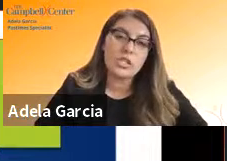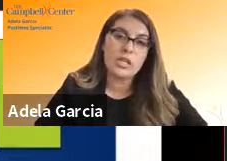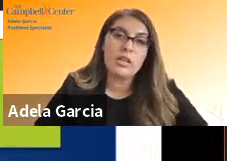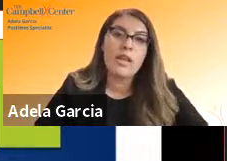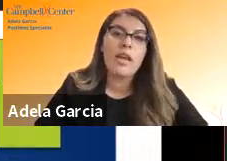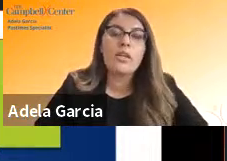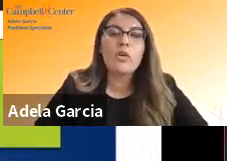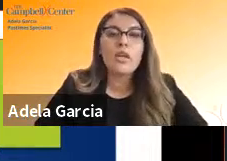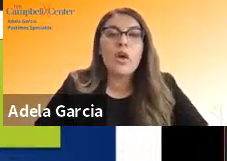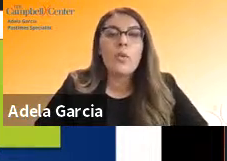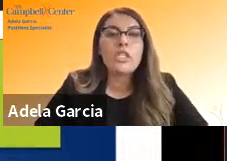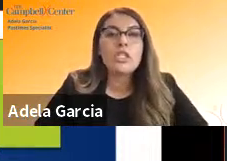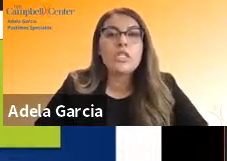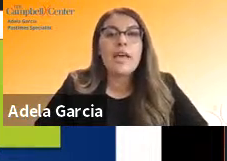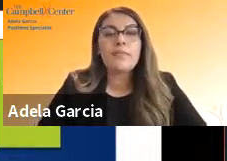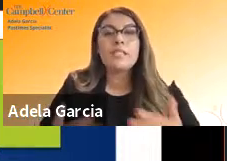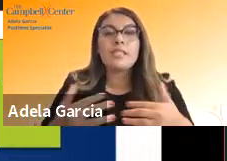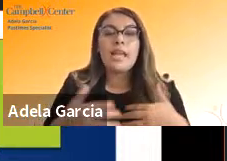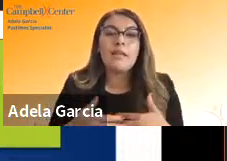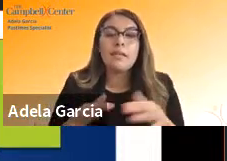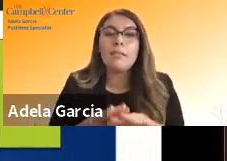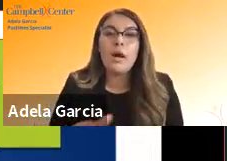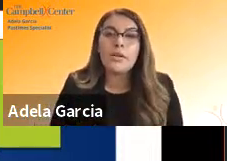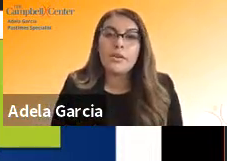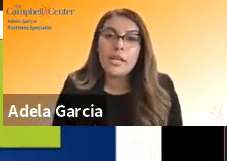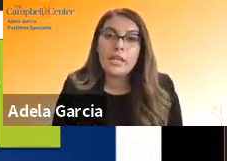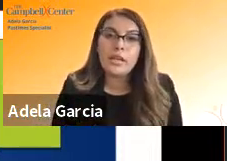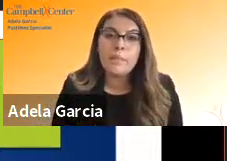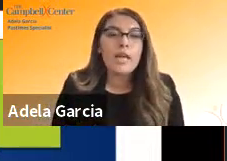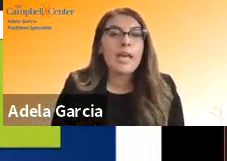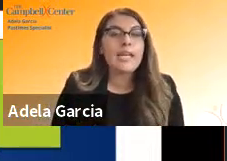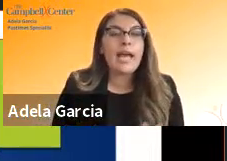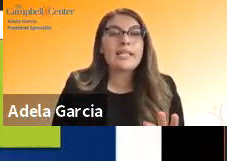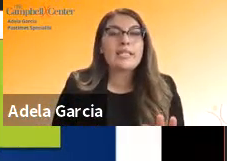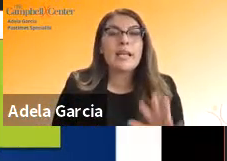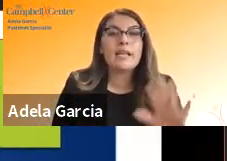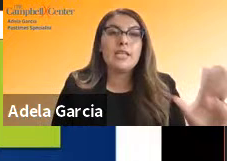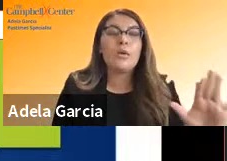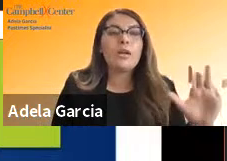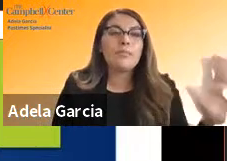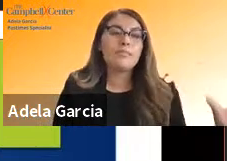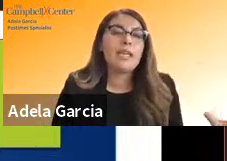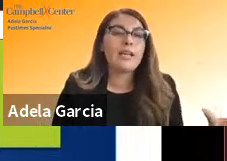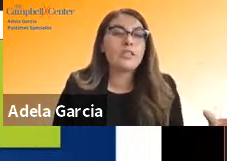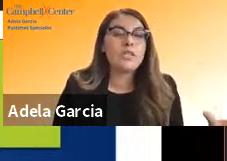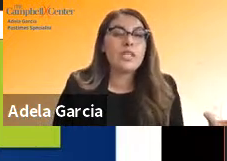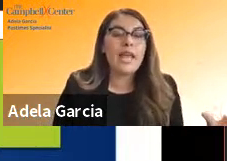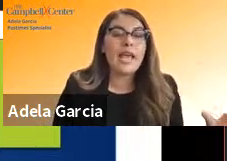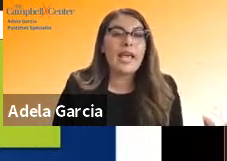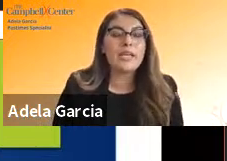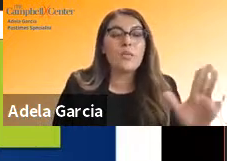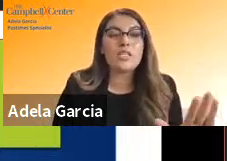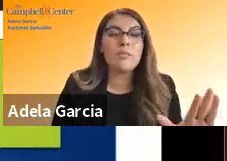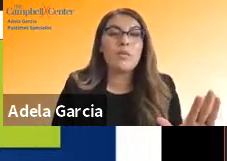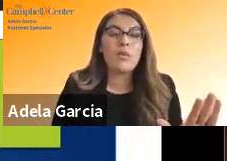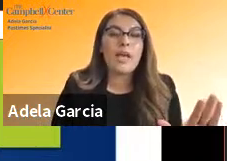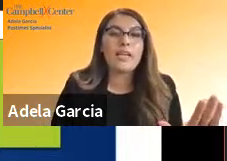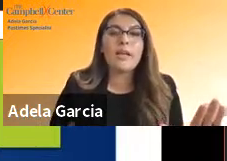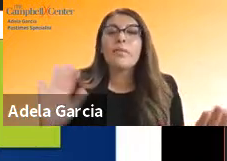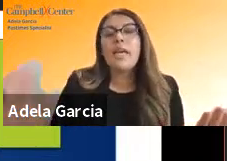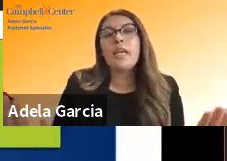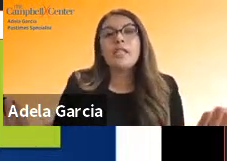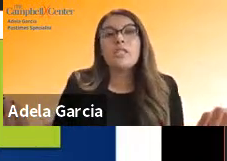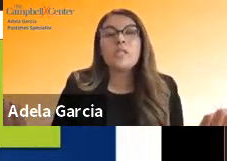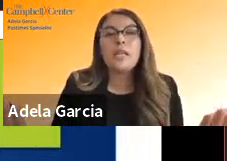one session, you could always just have the staff be the moderator. And as you know, associate A wants to be